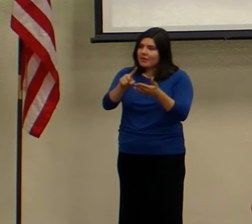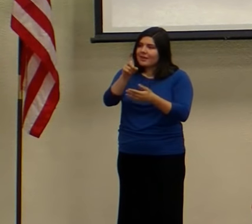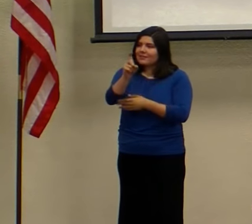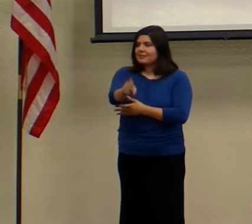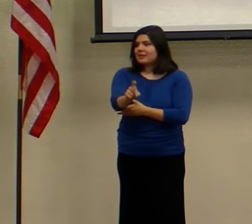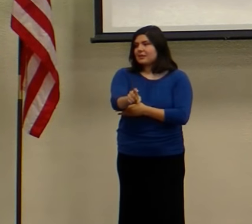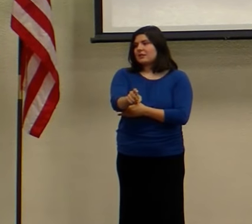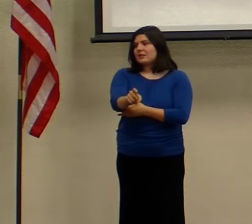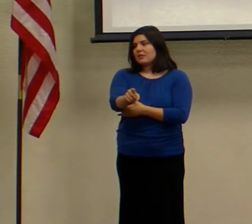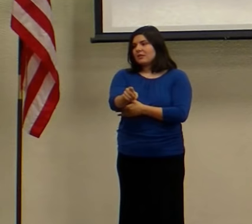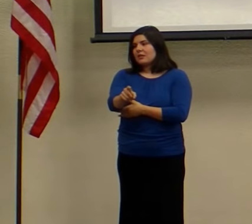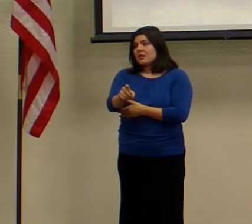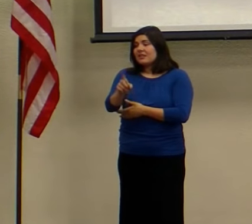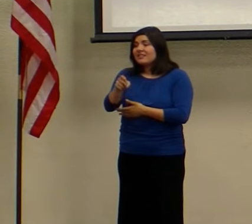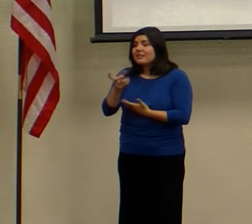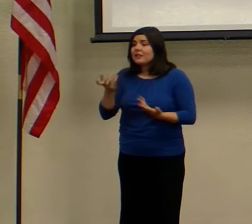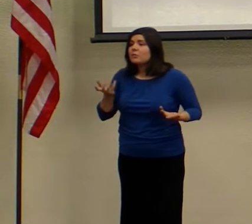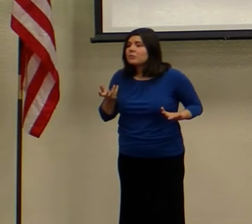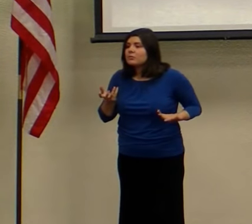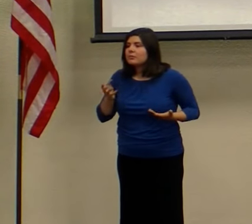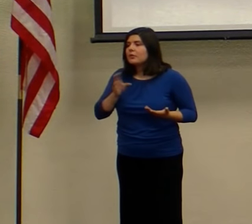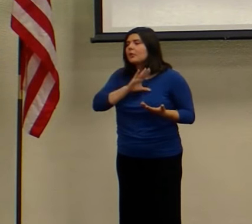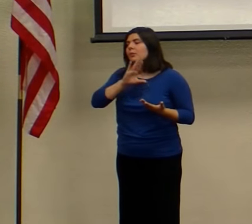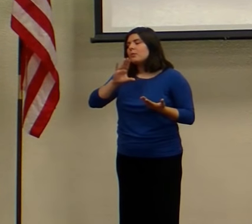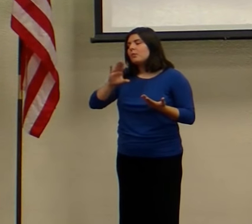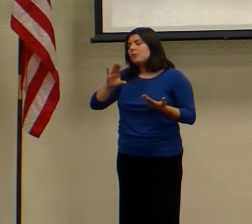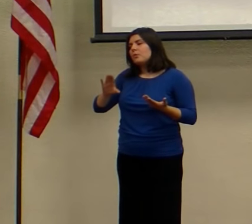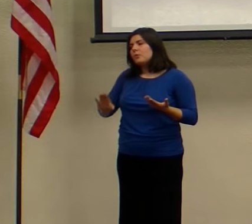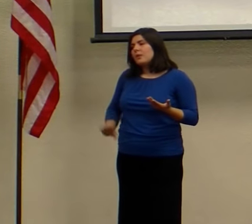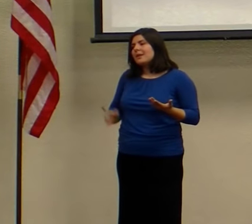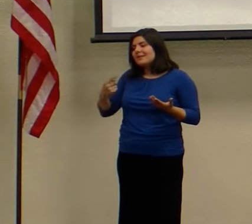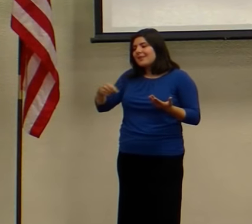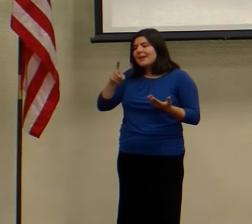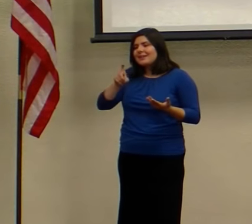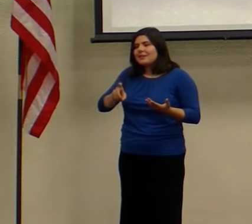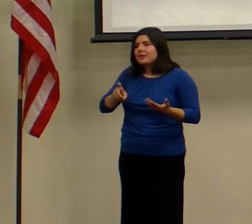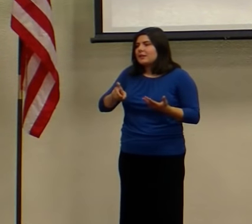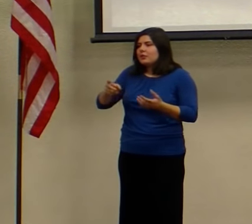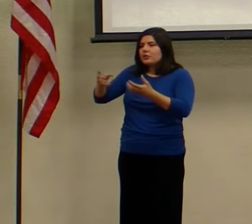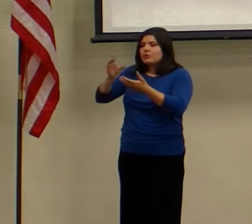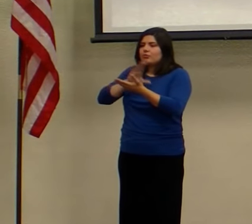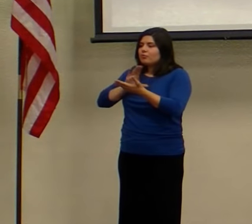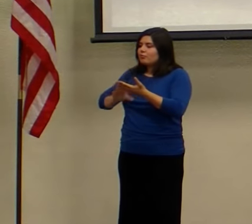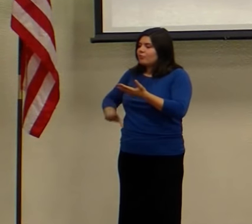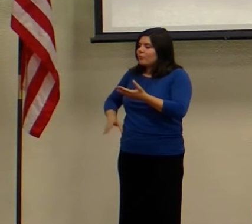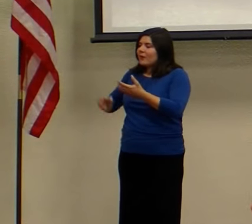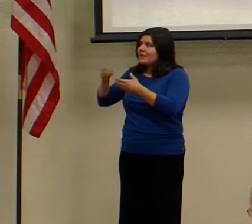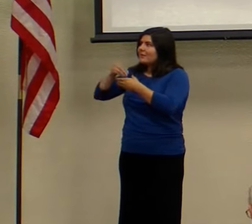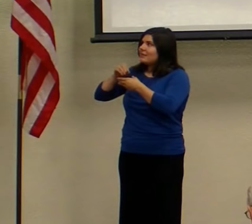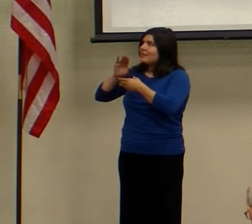What they need is Christ. They need an overwhelming dose of Christ-like love.